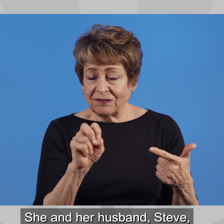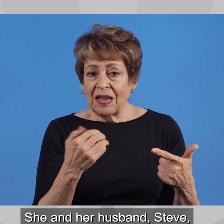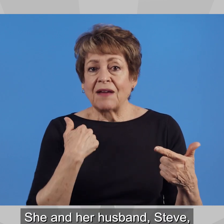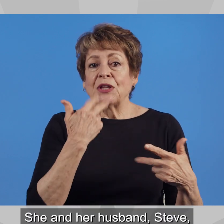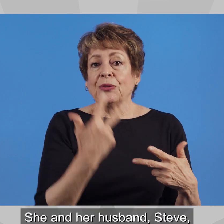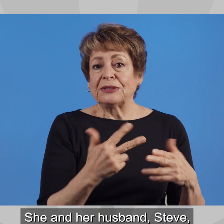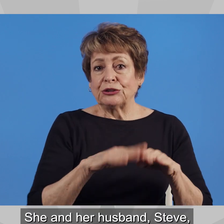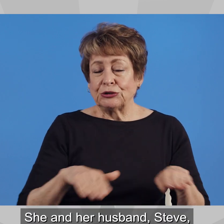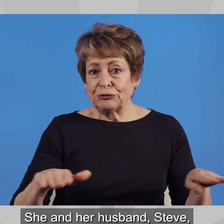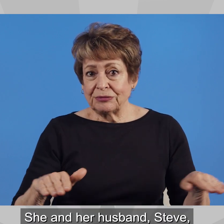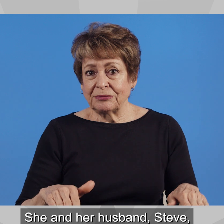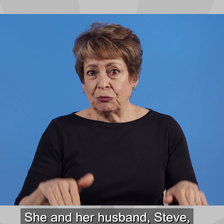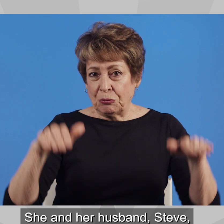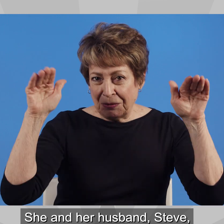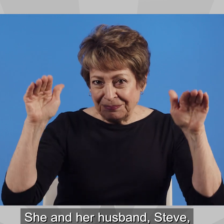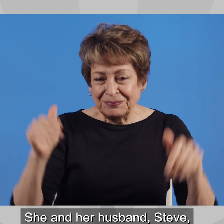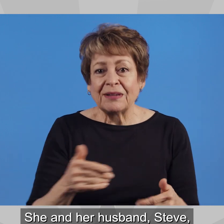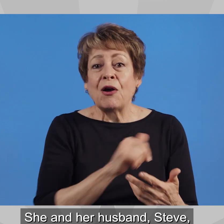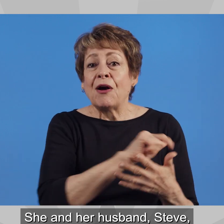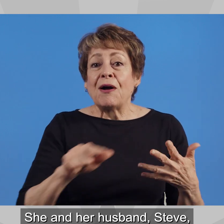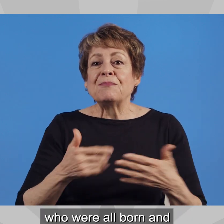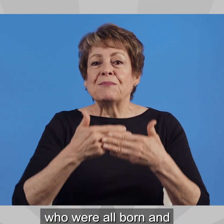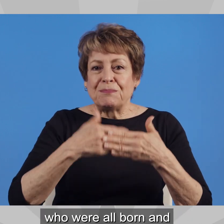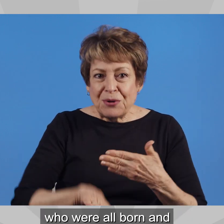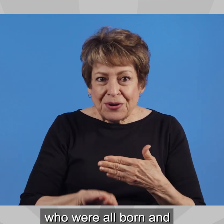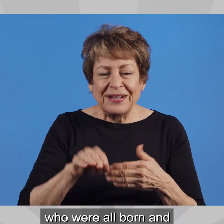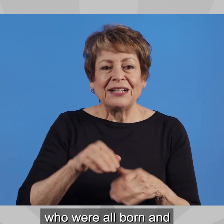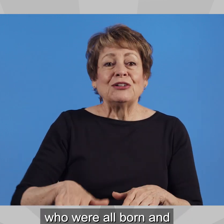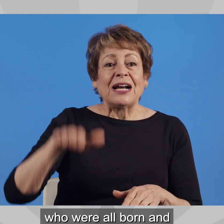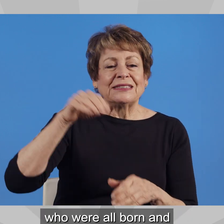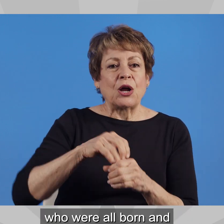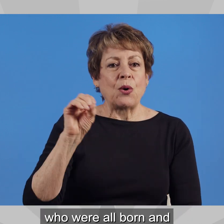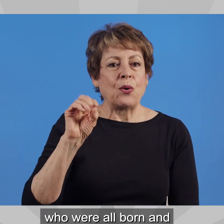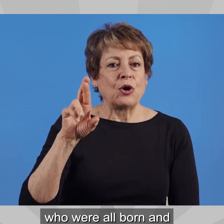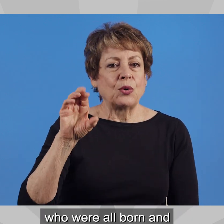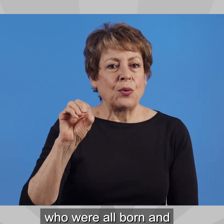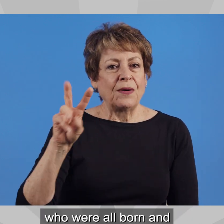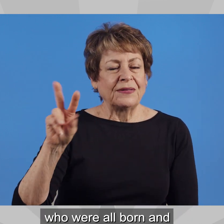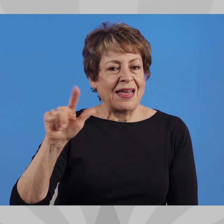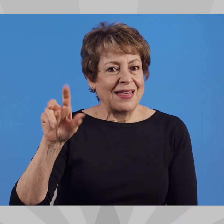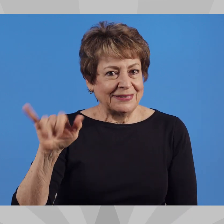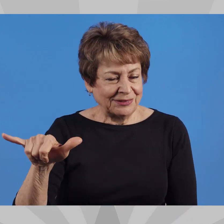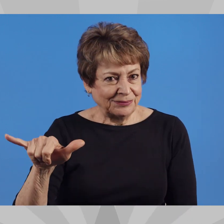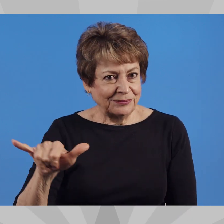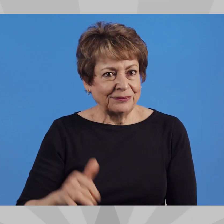She and her husband Steve have three grown children who were all born and raised in Oro Valley.